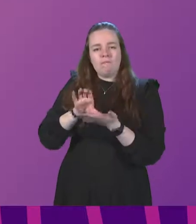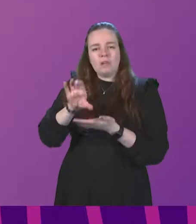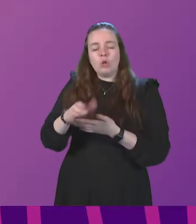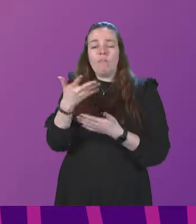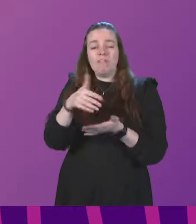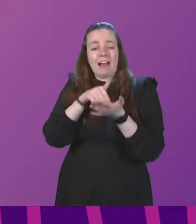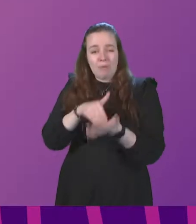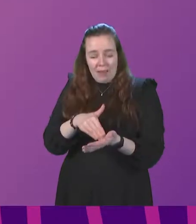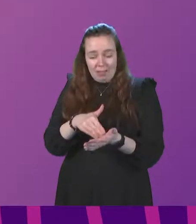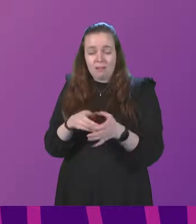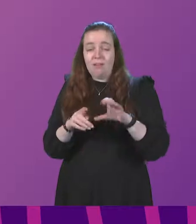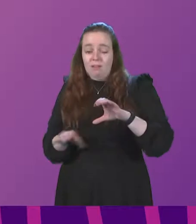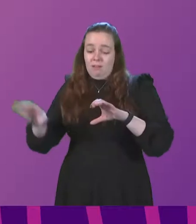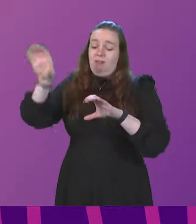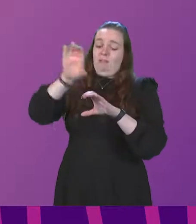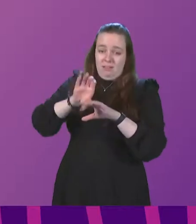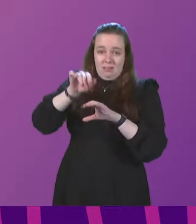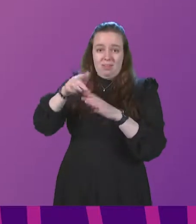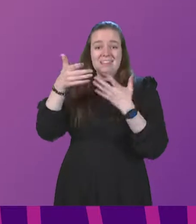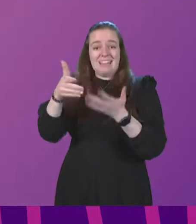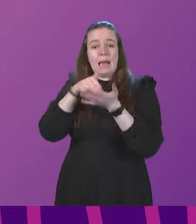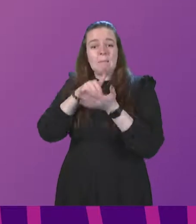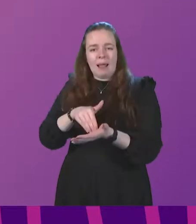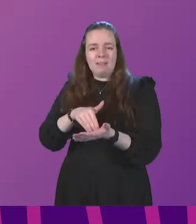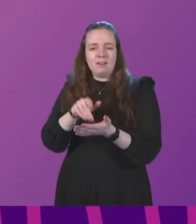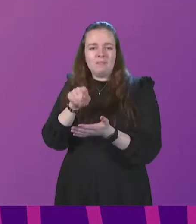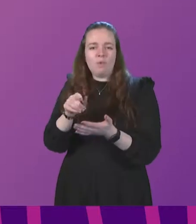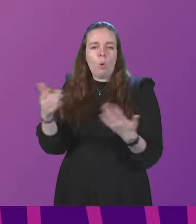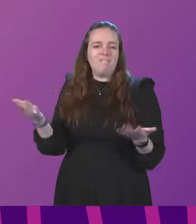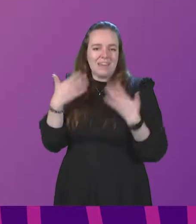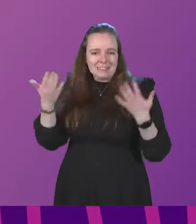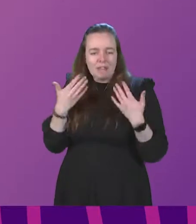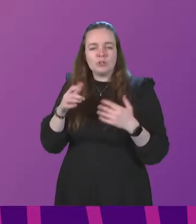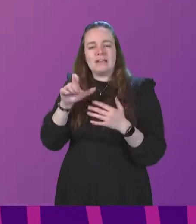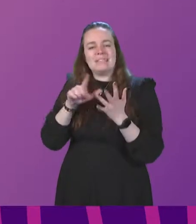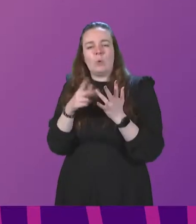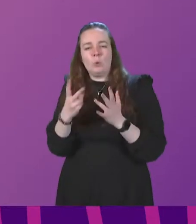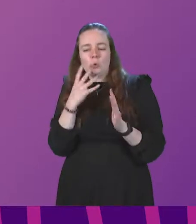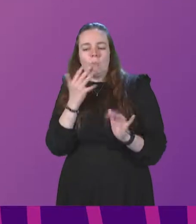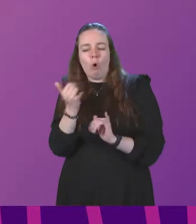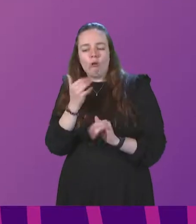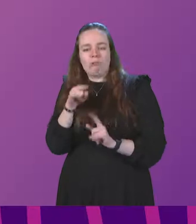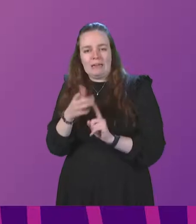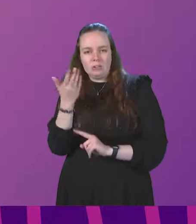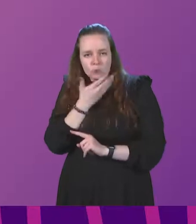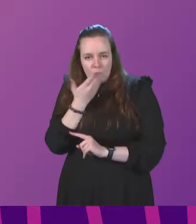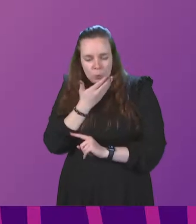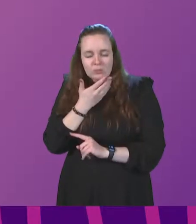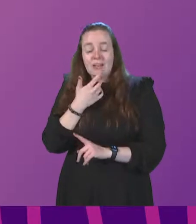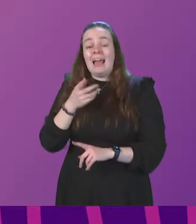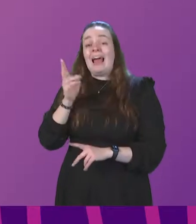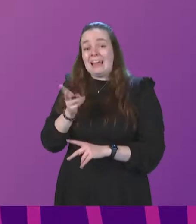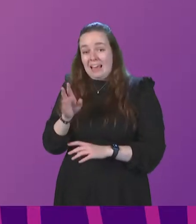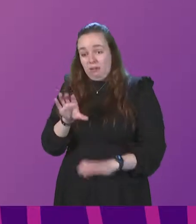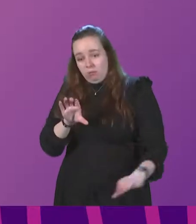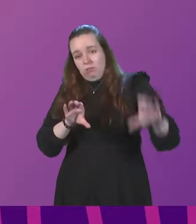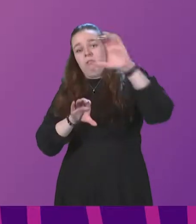That's on top of the £10 million of funding that was for ventilation and CO2 monitoring schools. And again, that was also on